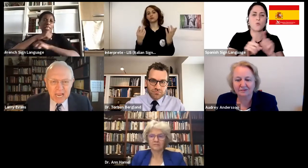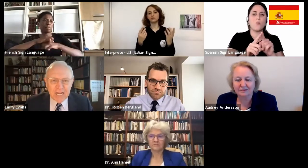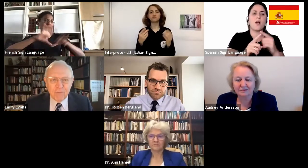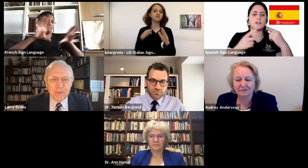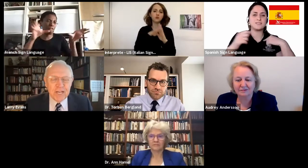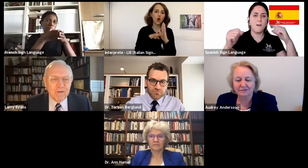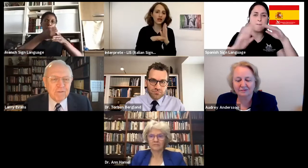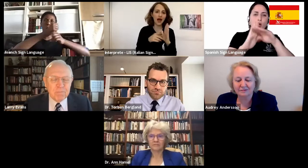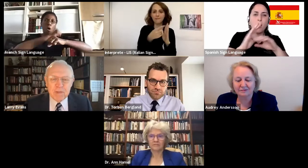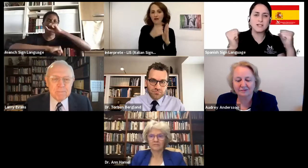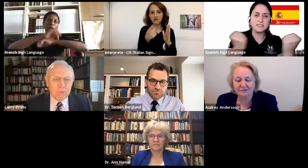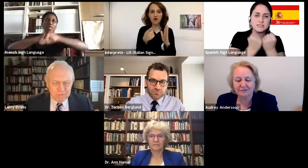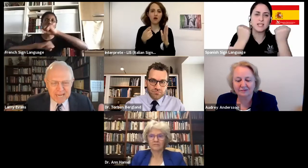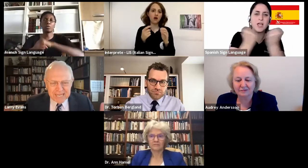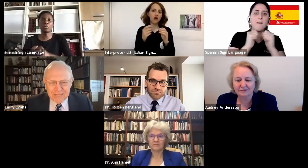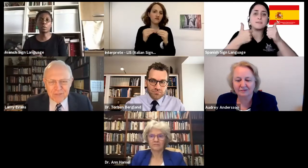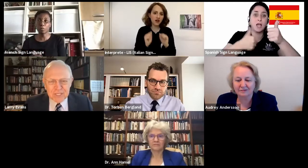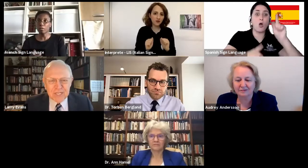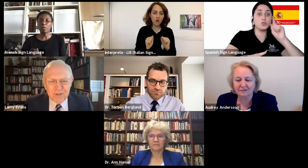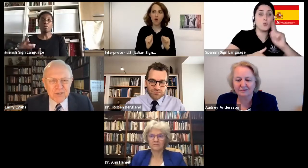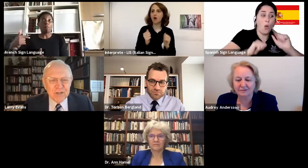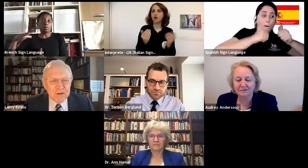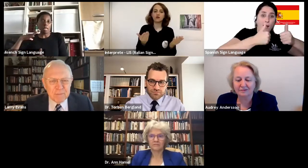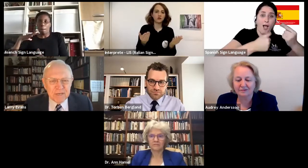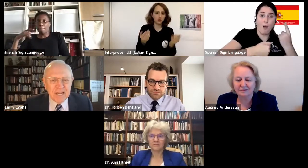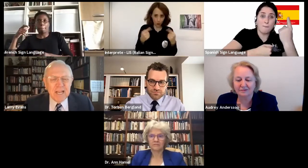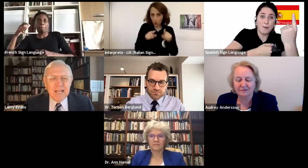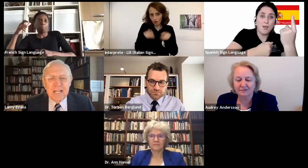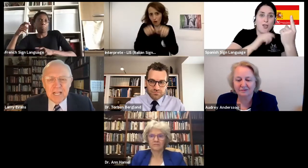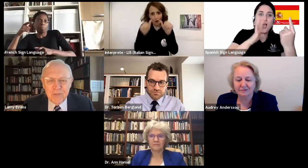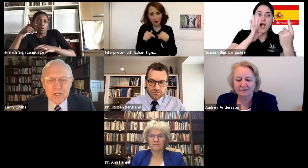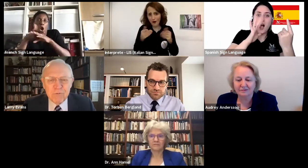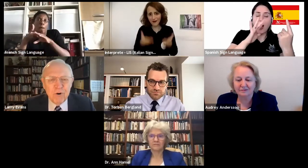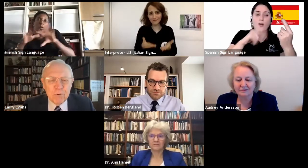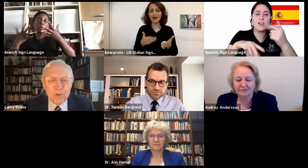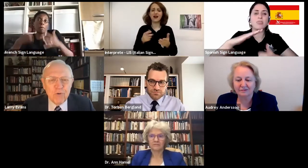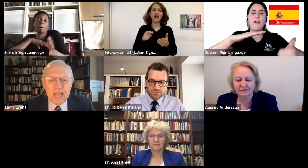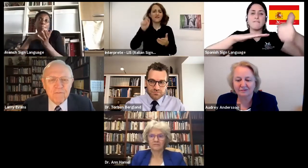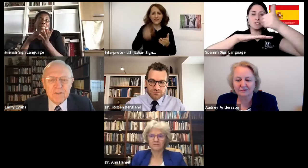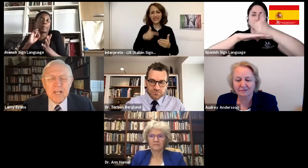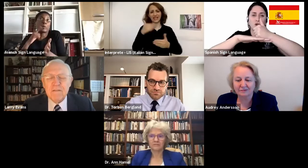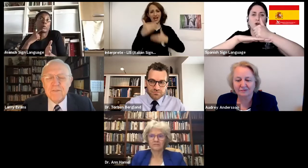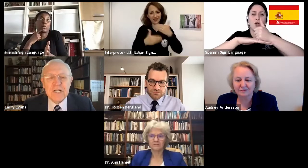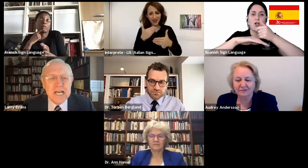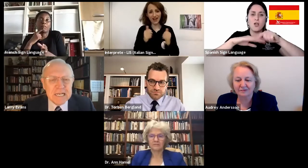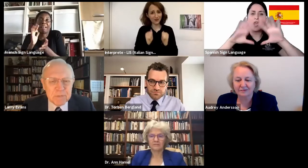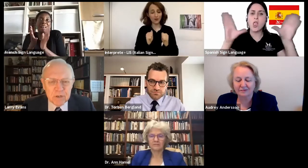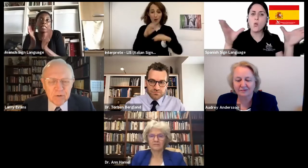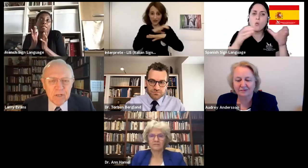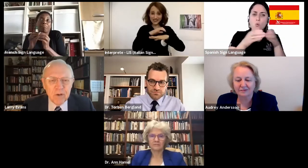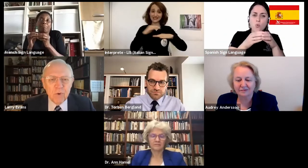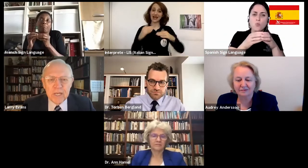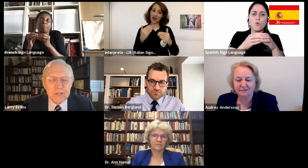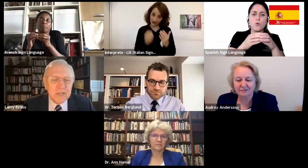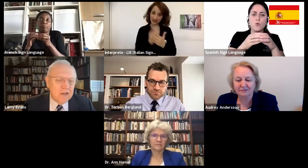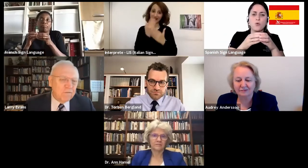the signing for the deaf and people like in this division. I mean, in this group, you have done phenomenal